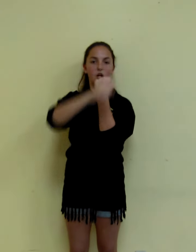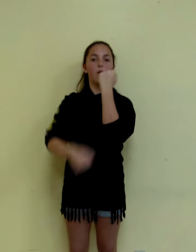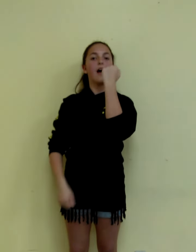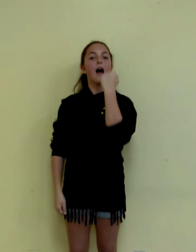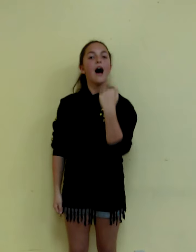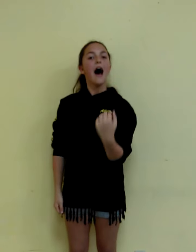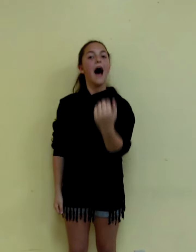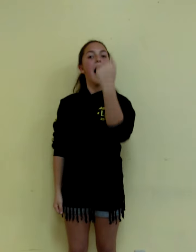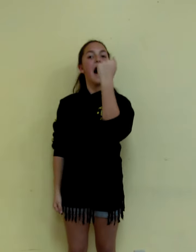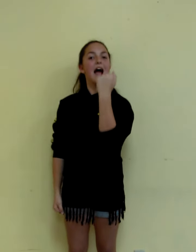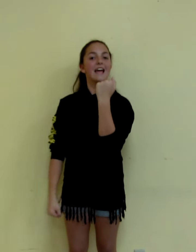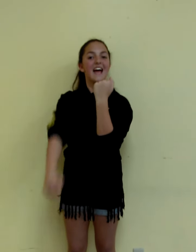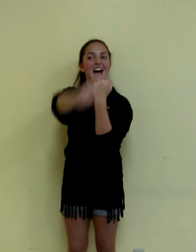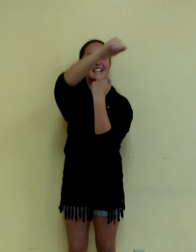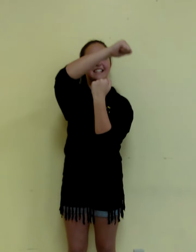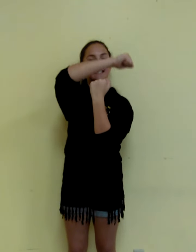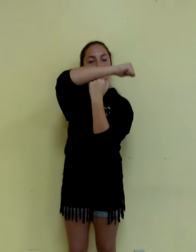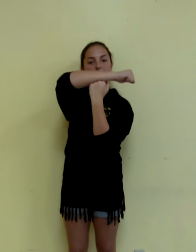So I, S, T.